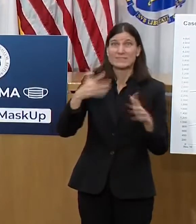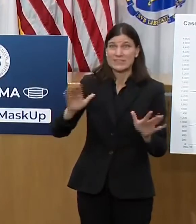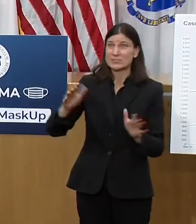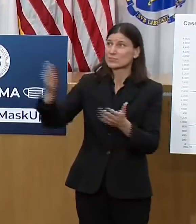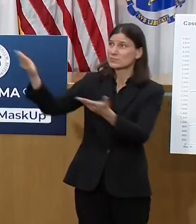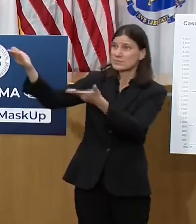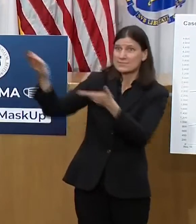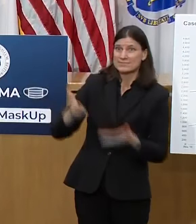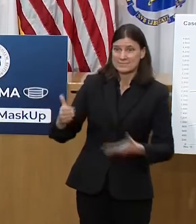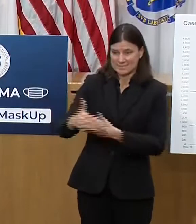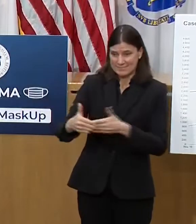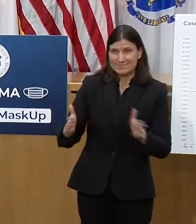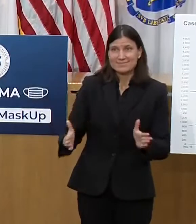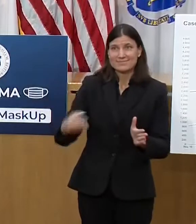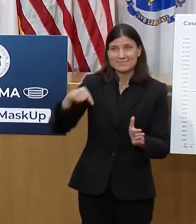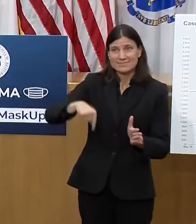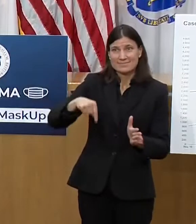here yet.